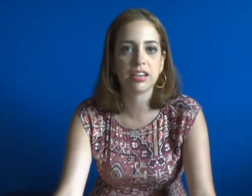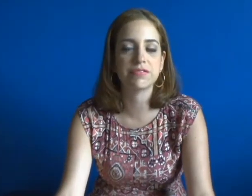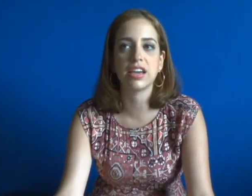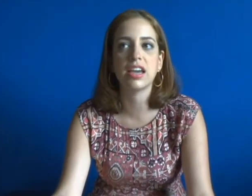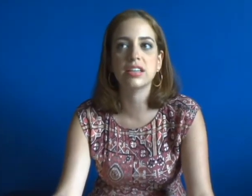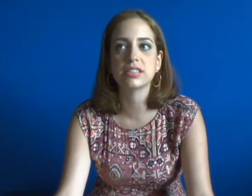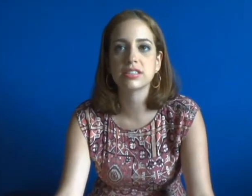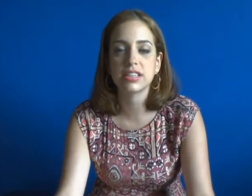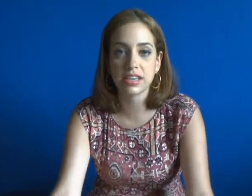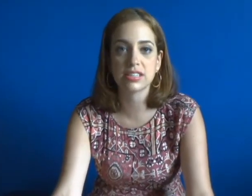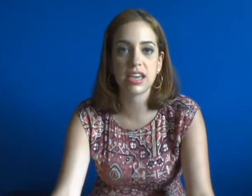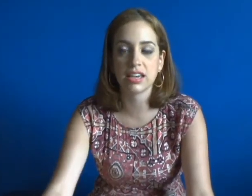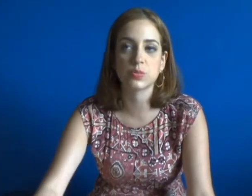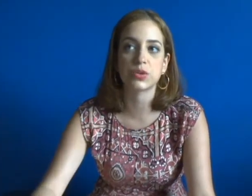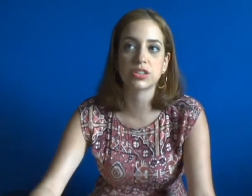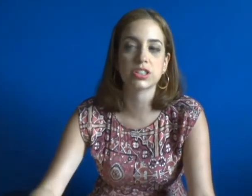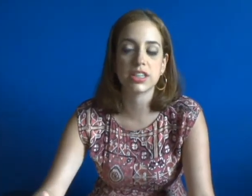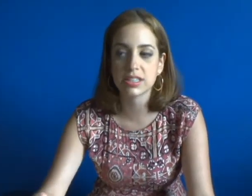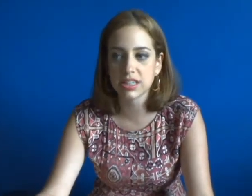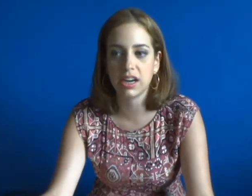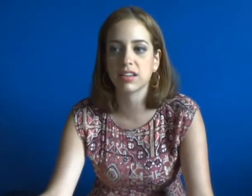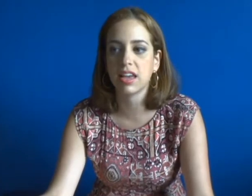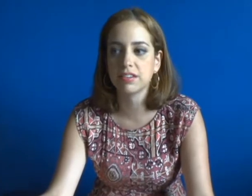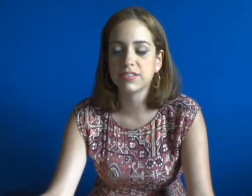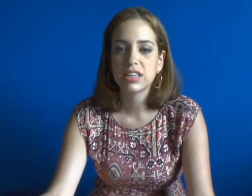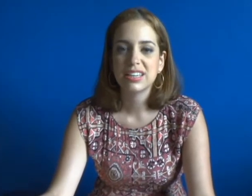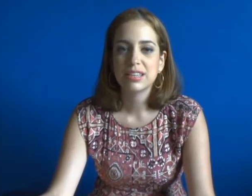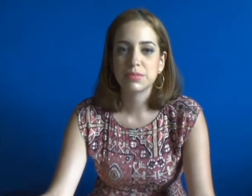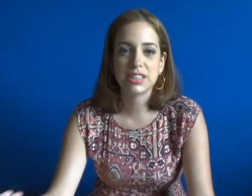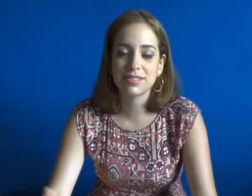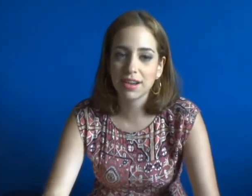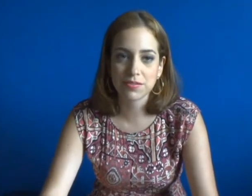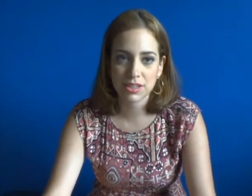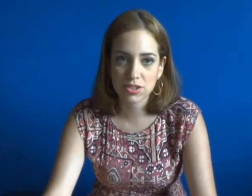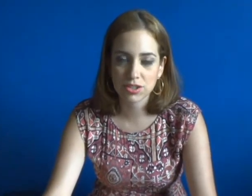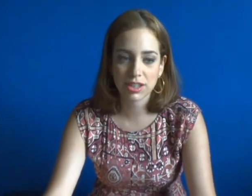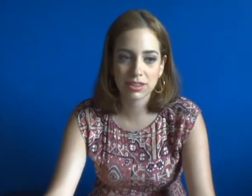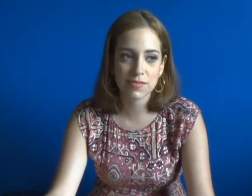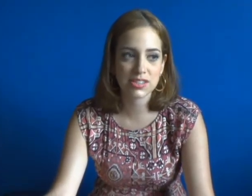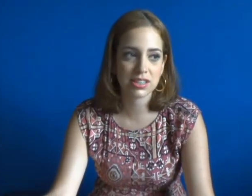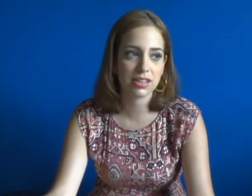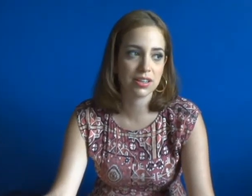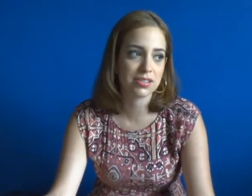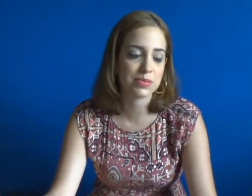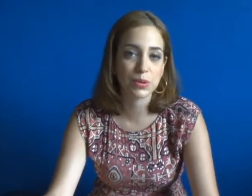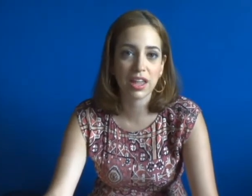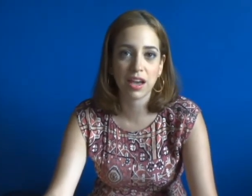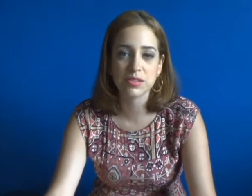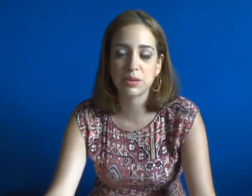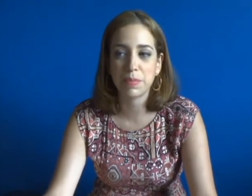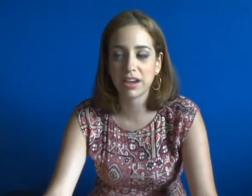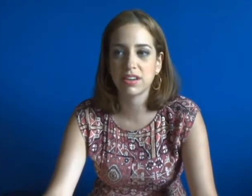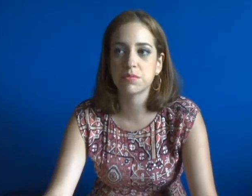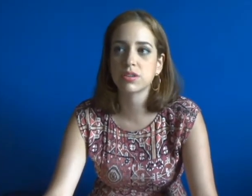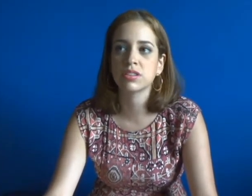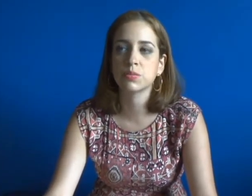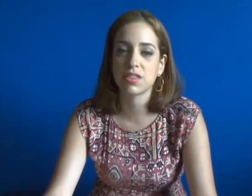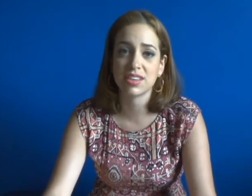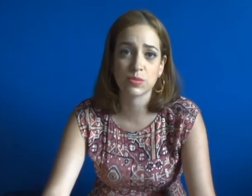life and yes he has worked his entire life but he's not rich. He lives in a small house in a bad neighborhood with